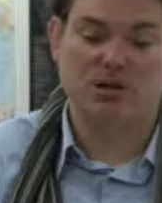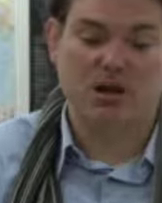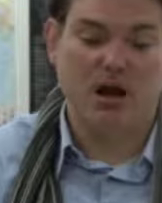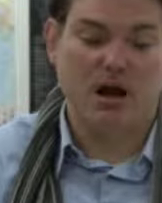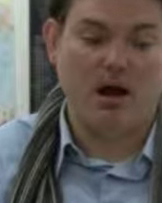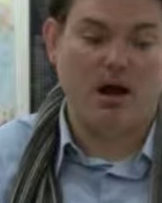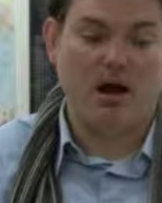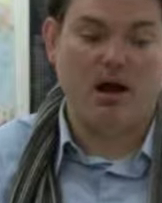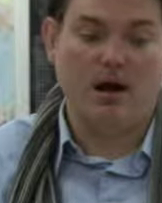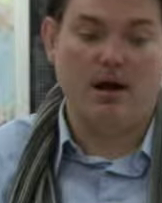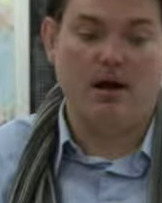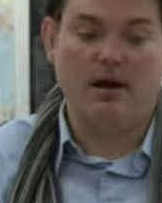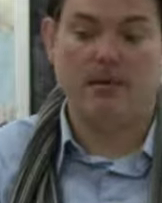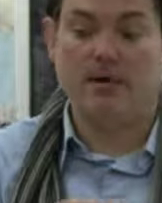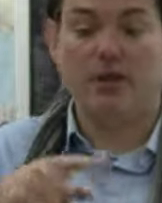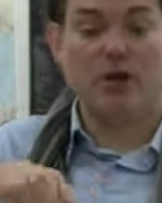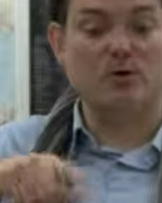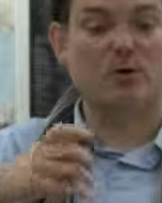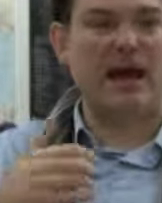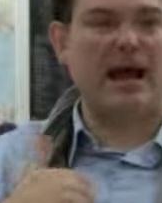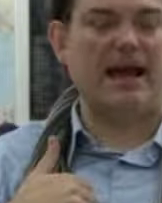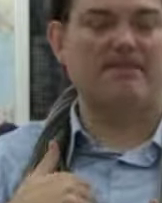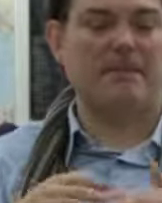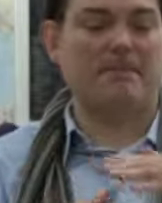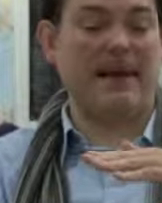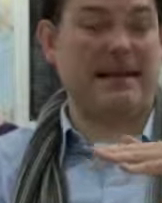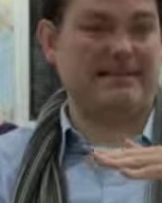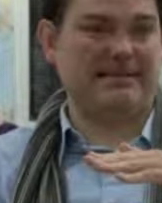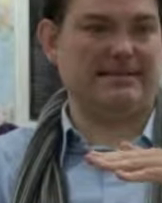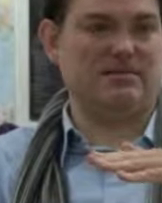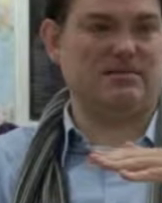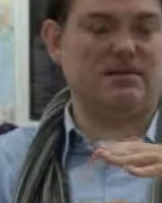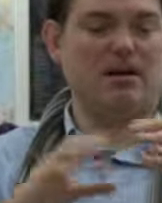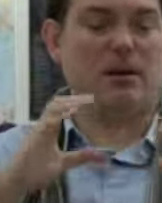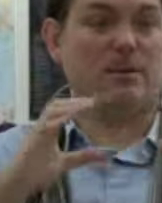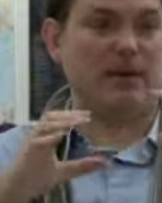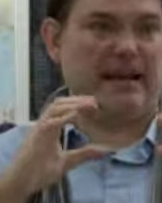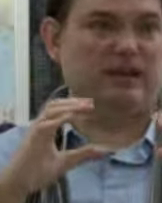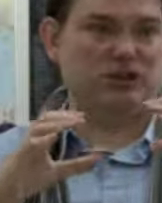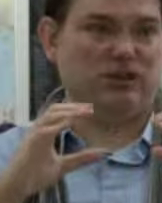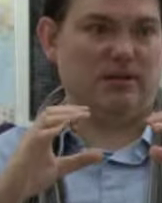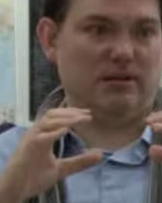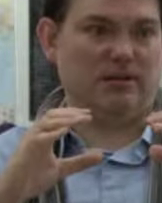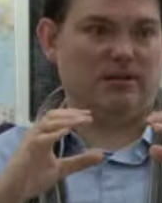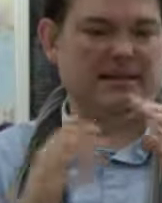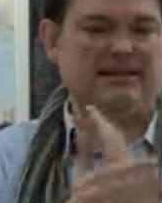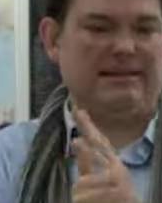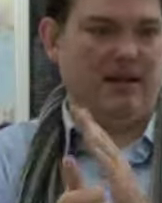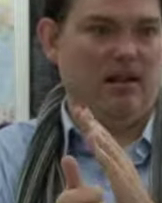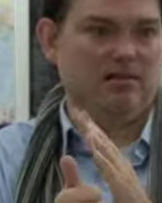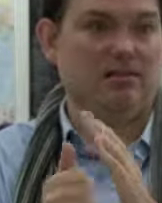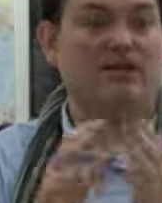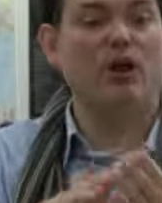educational fields. Any person that has the basic communication skills,